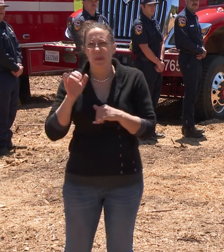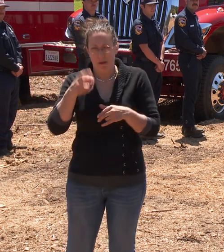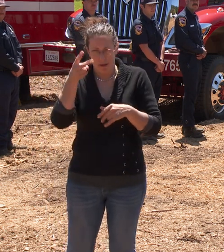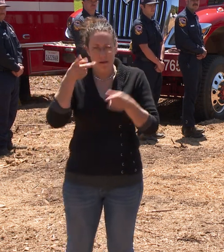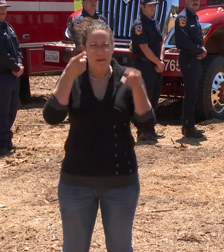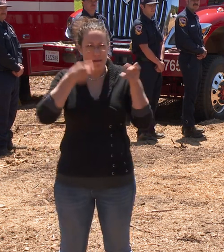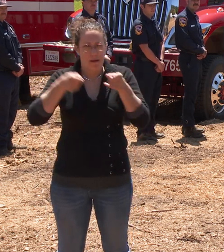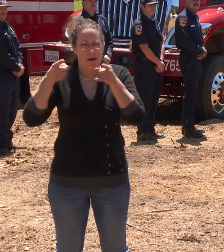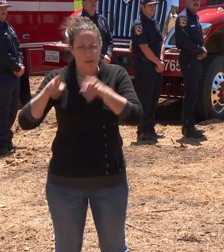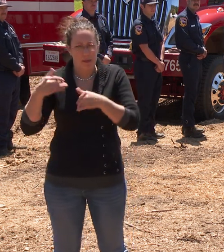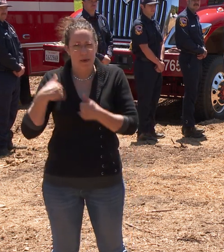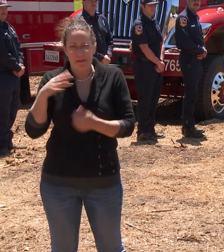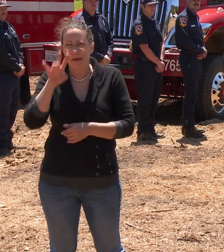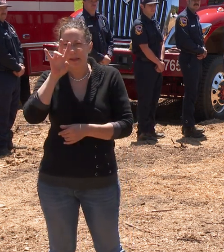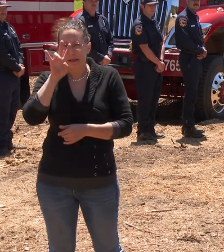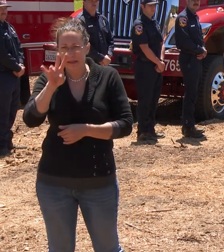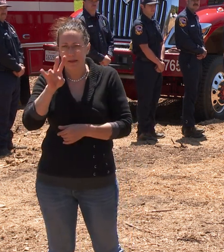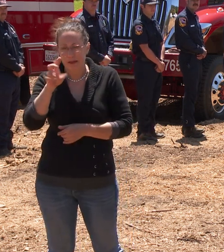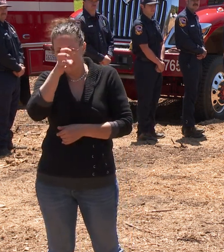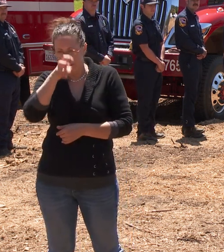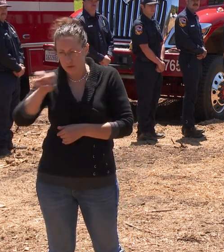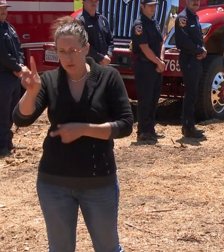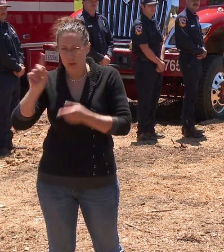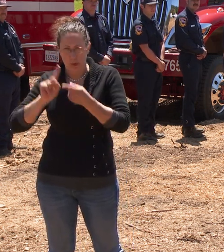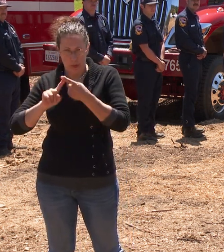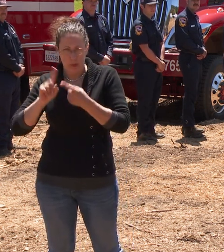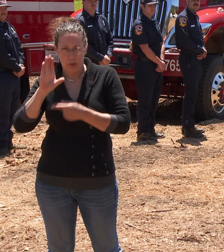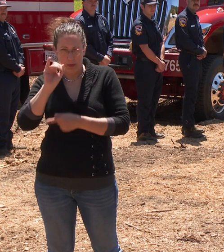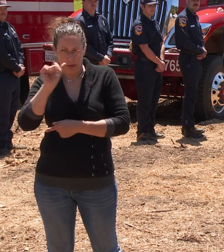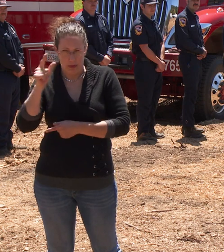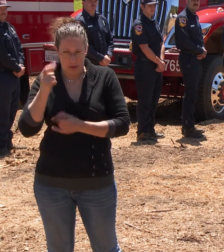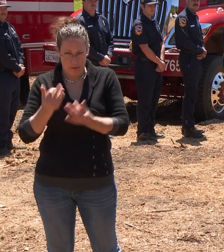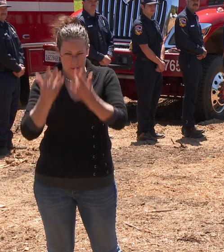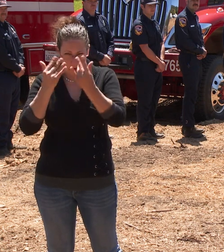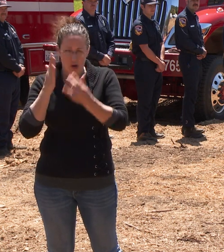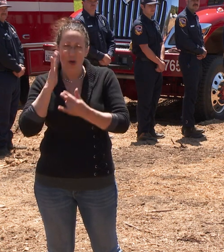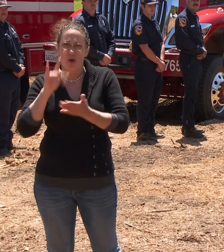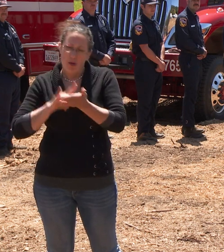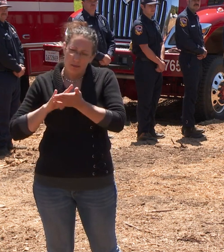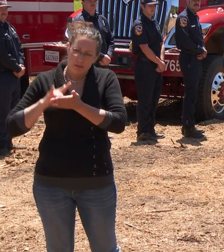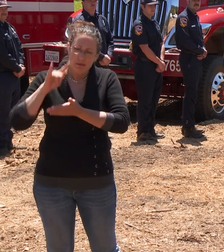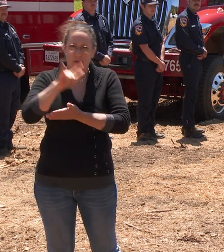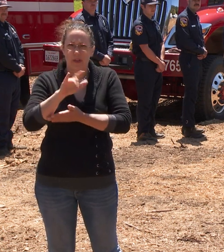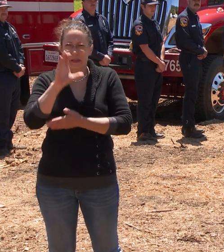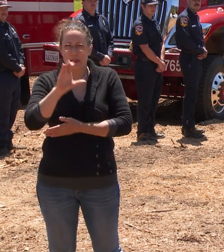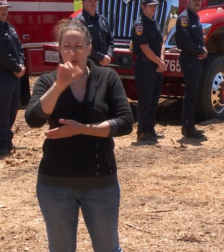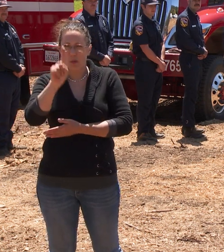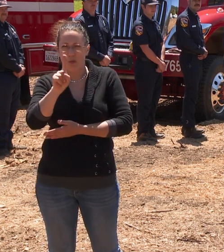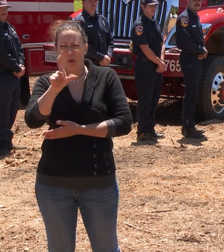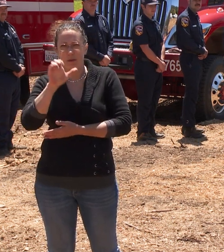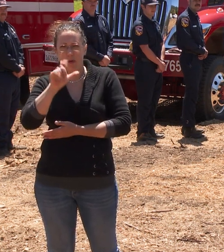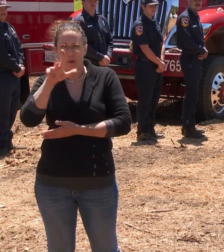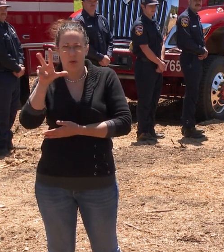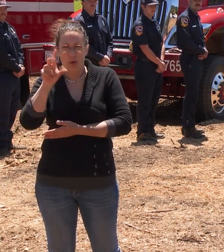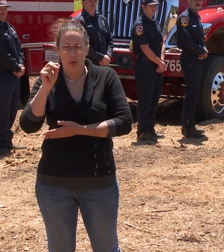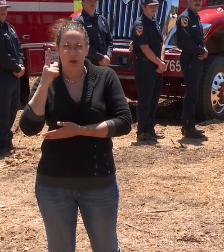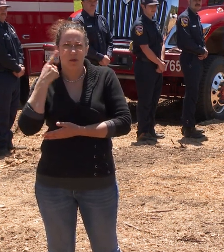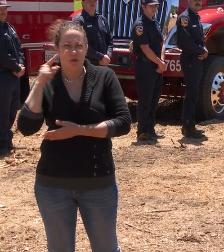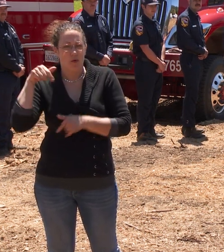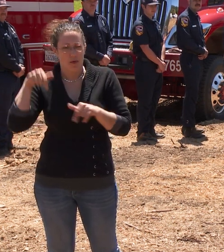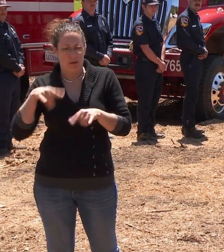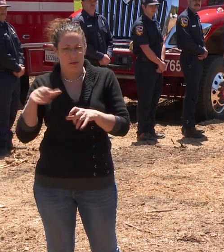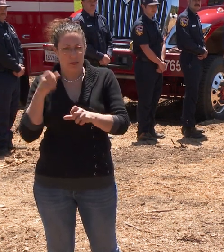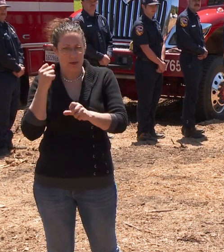seven C-130s to CAL FIRE. It is our intent to fly the first C-130 in the 2024